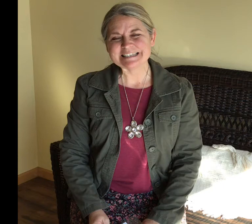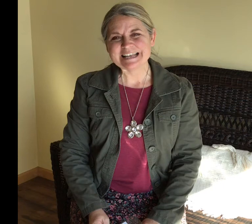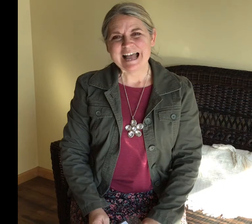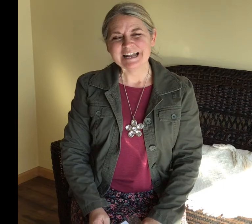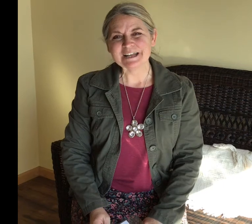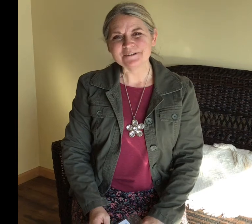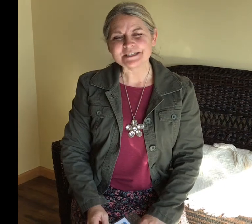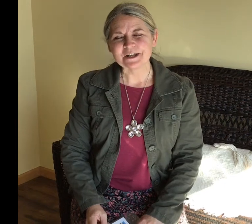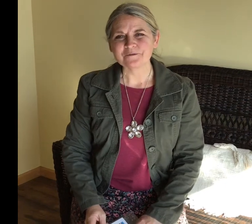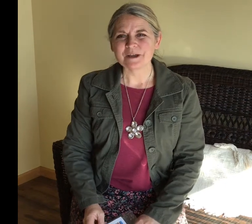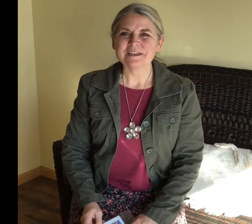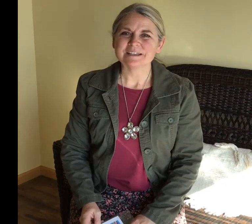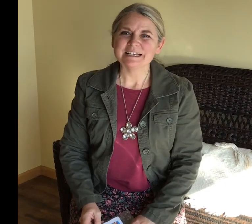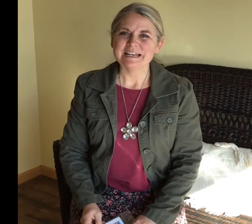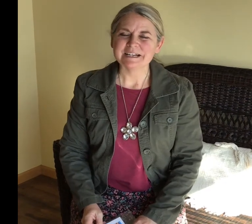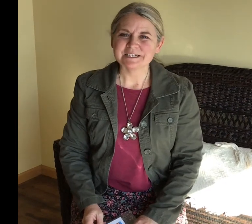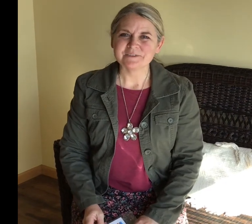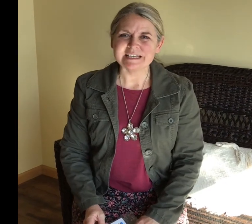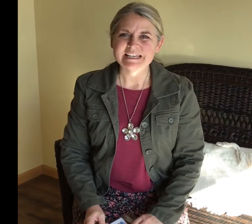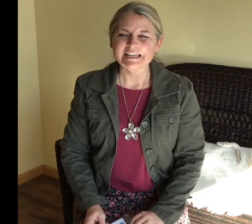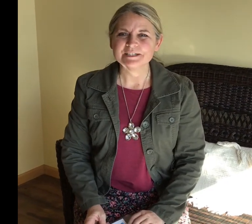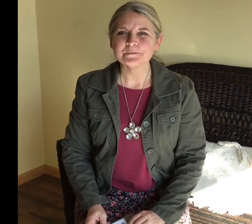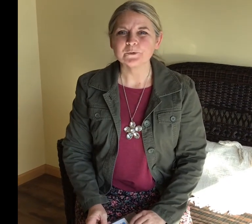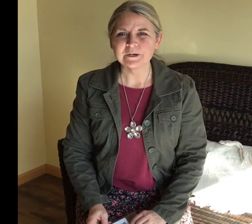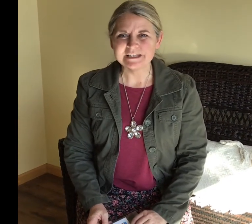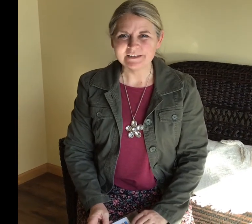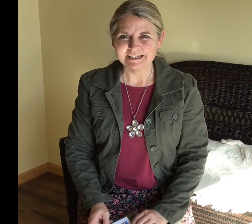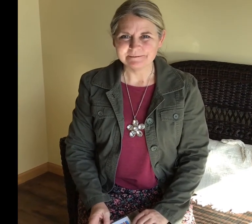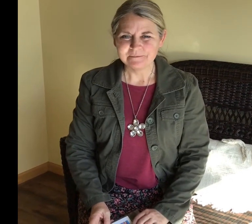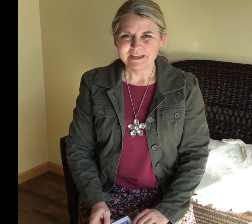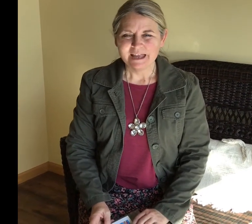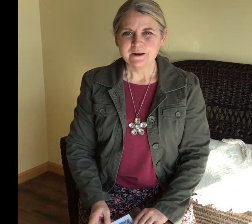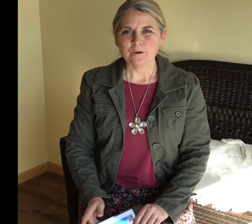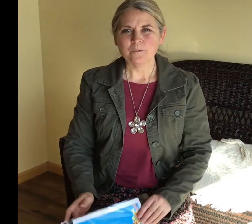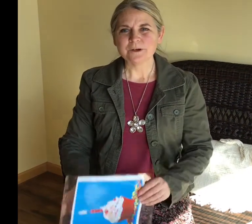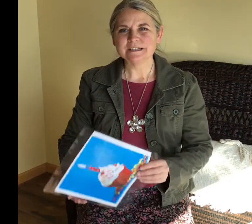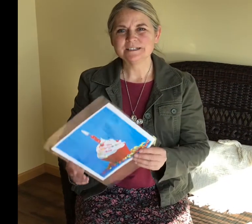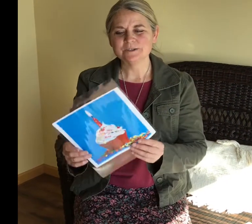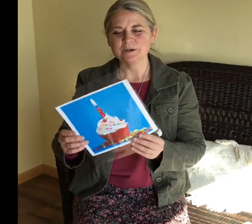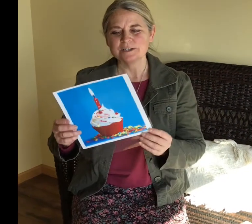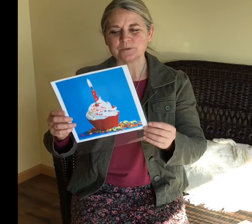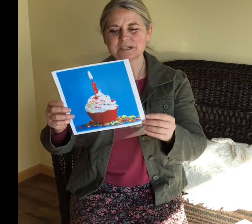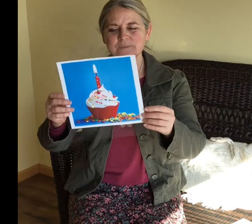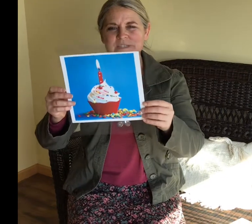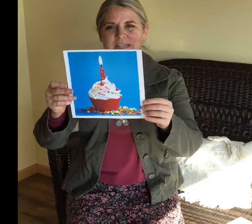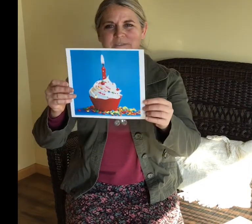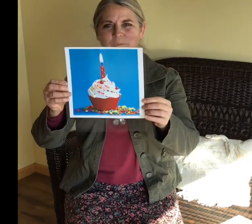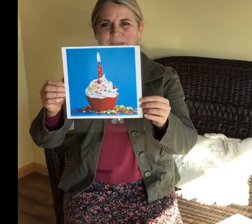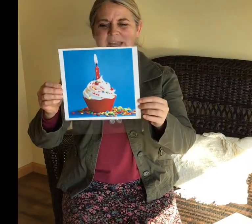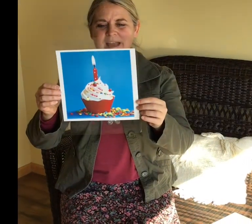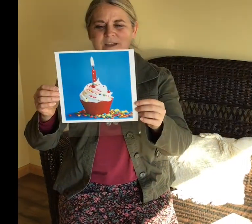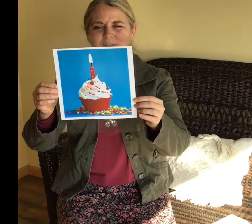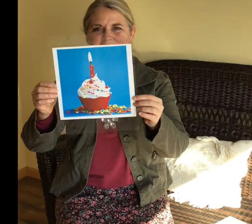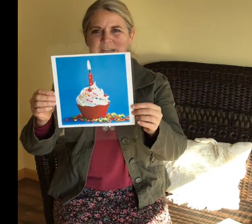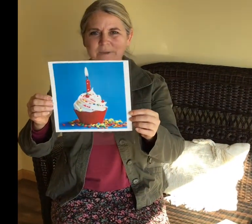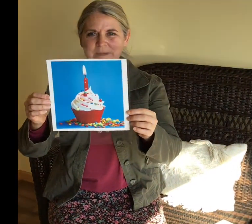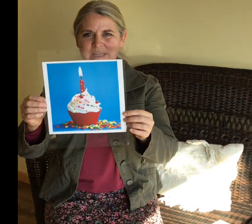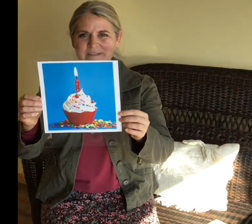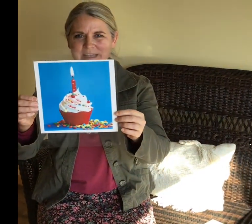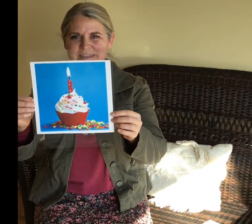Another self-regulating activity is breathing, and what we're going to do is we're going to pretend that we have a cupcake like